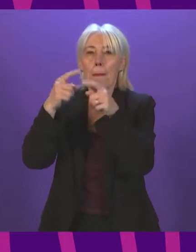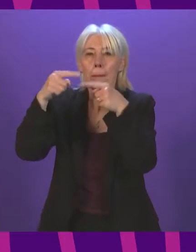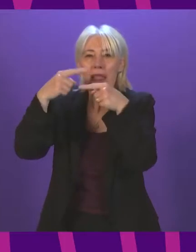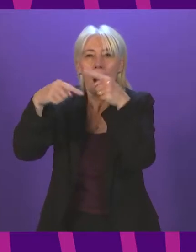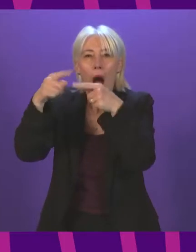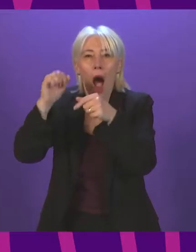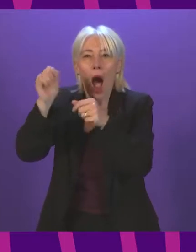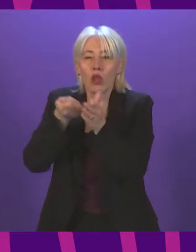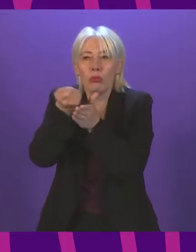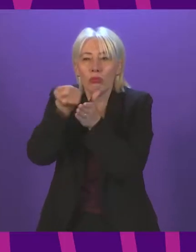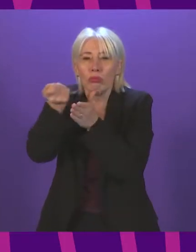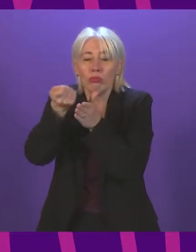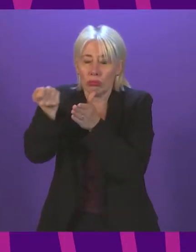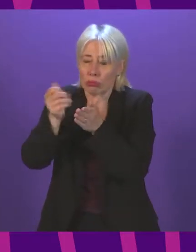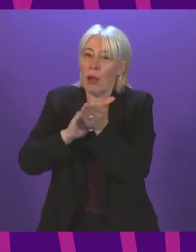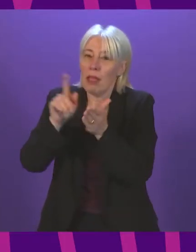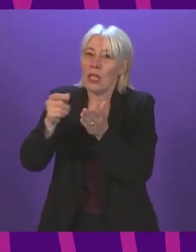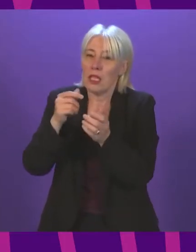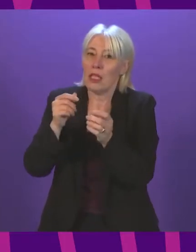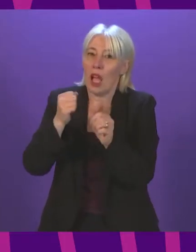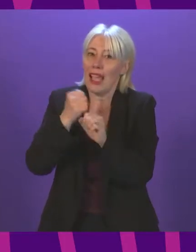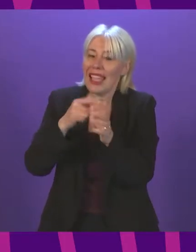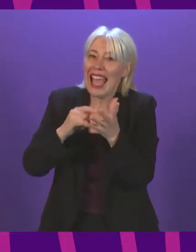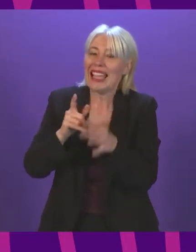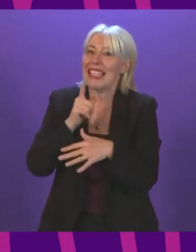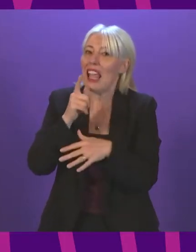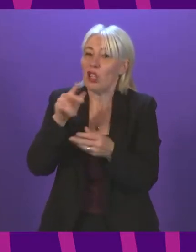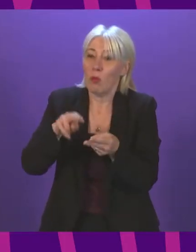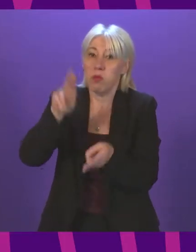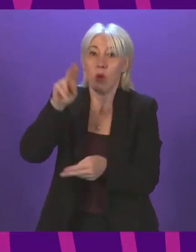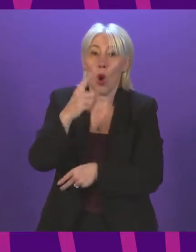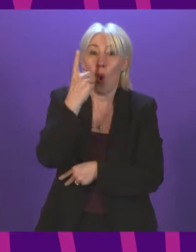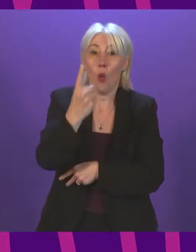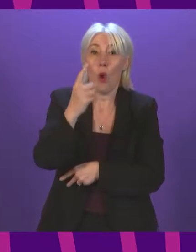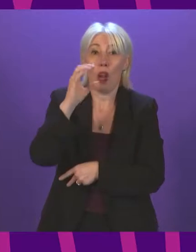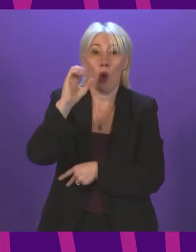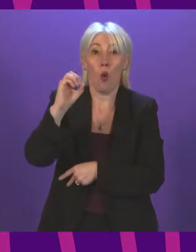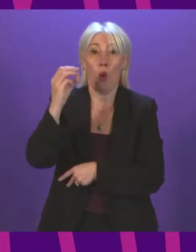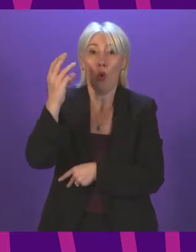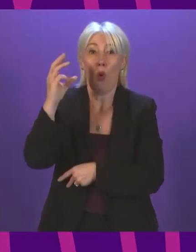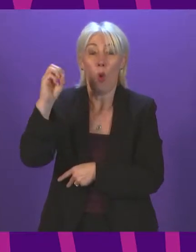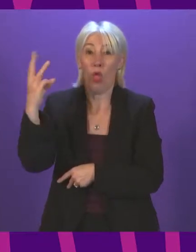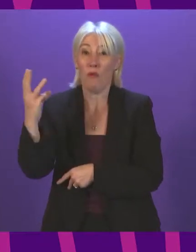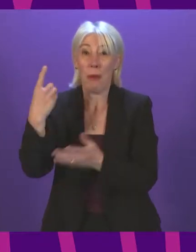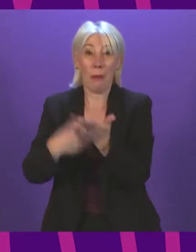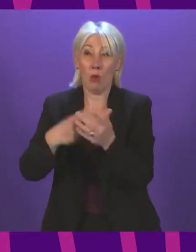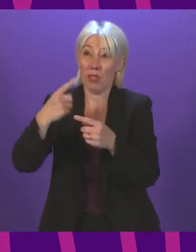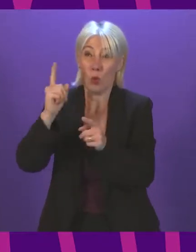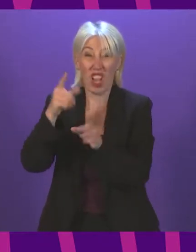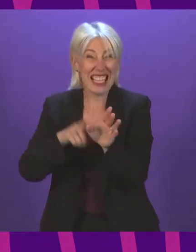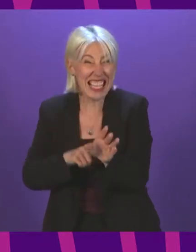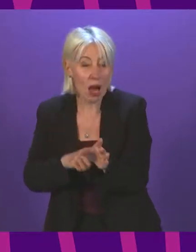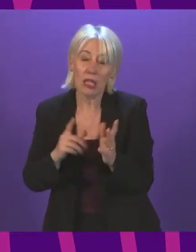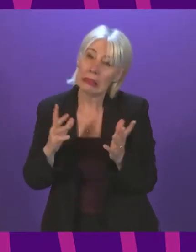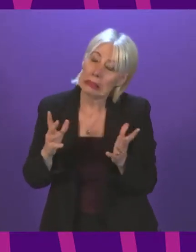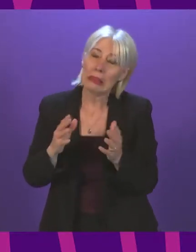in our society, are likely to see an average of their energy bills rise by £1,309 a year. On top of the